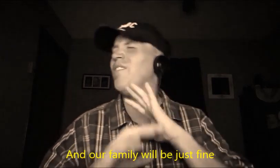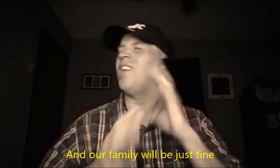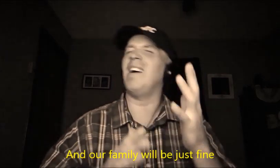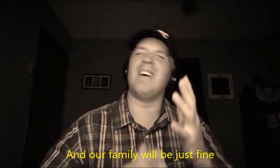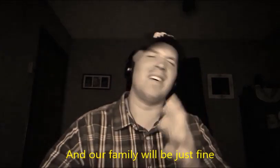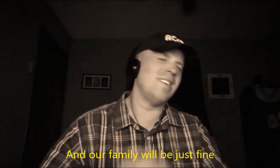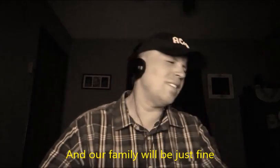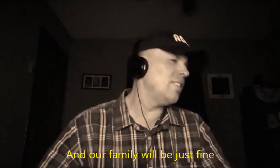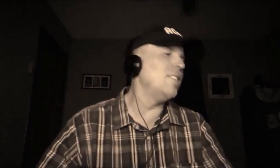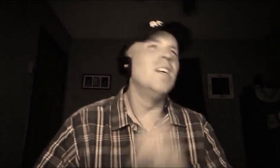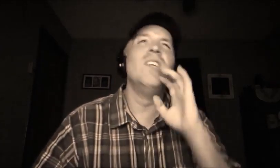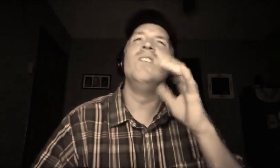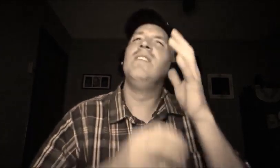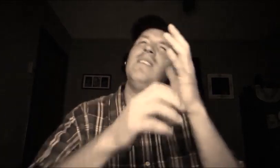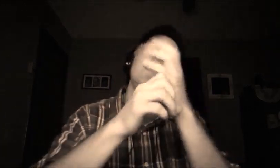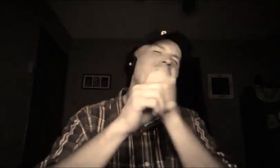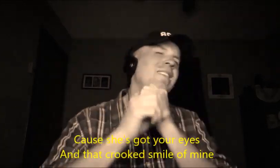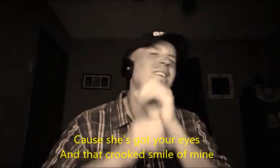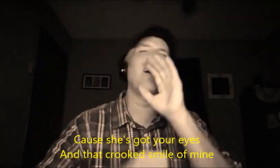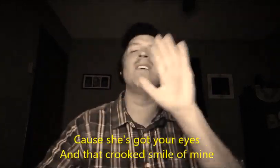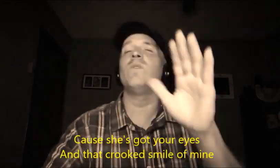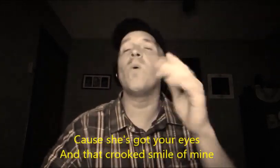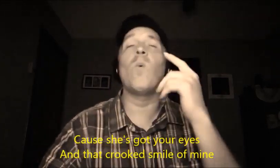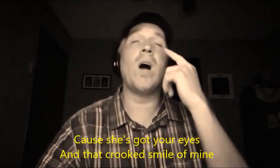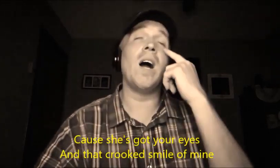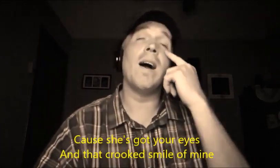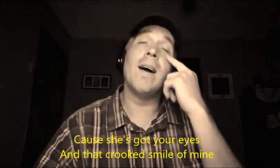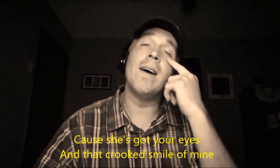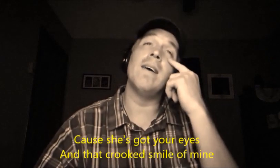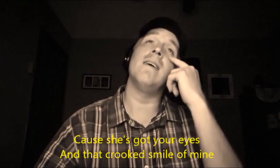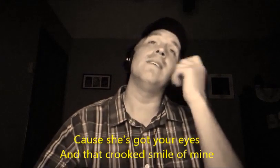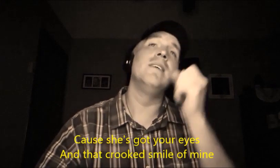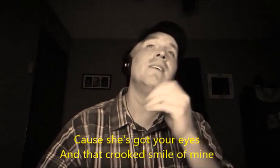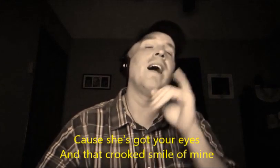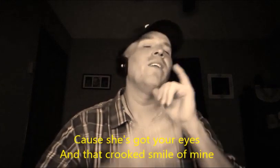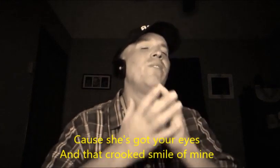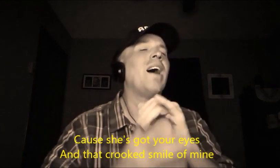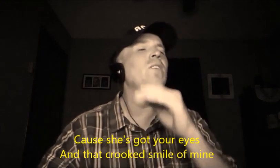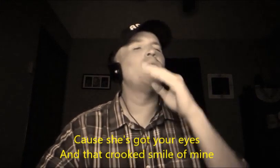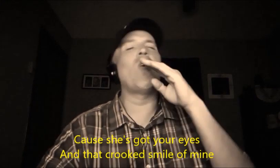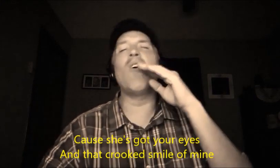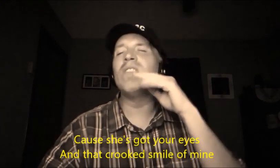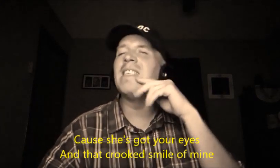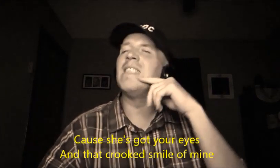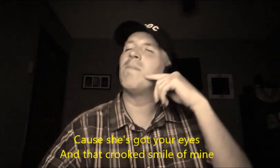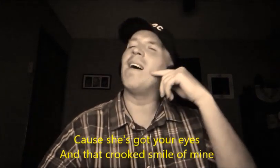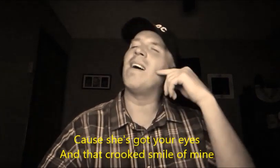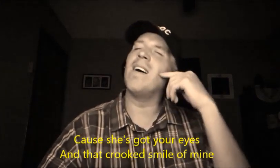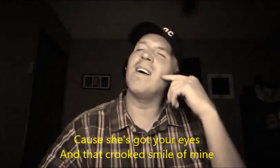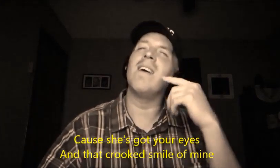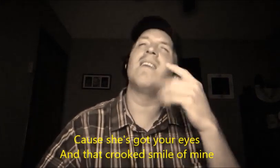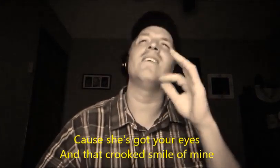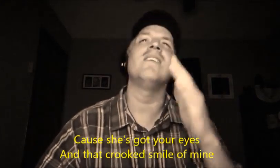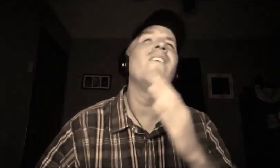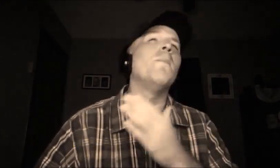fine Cause she's got your eyes And that crooked smile of